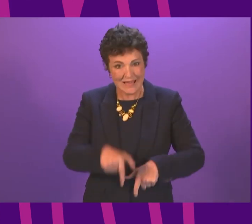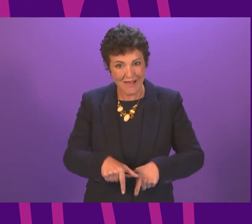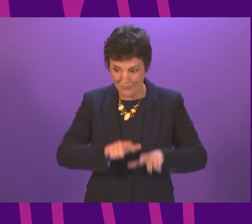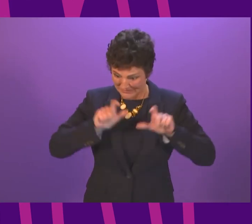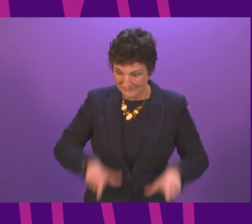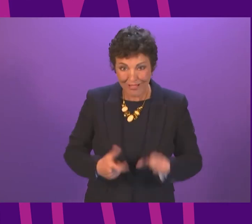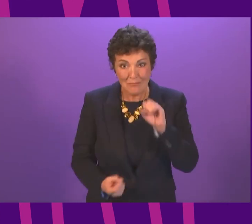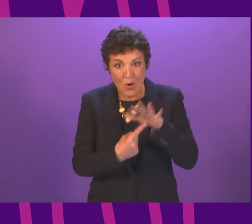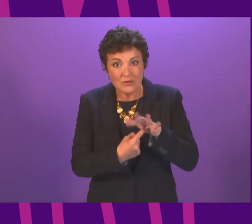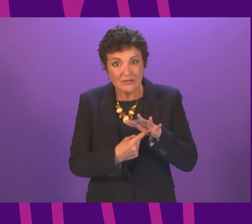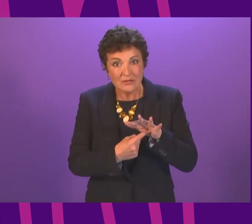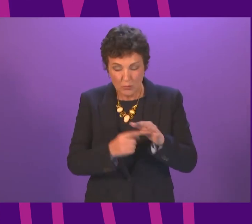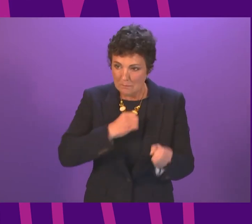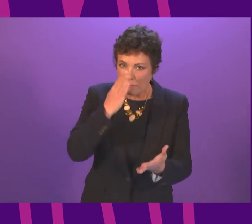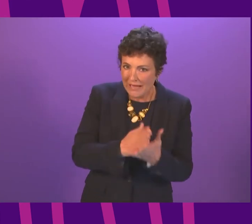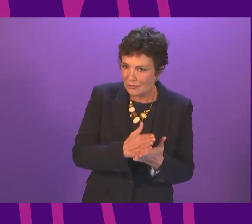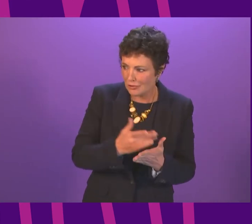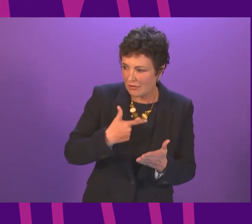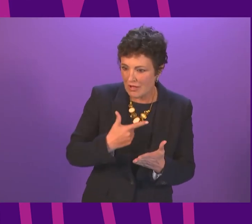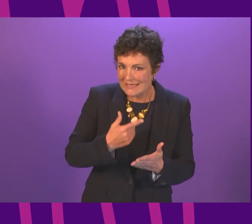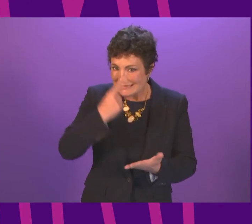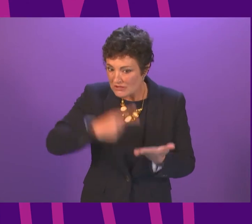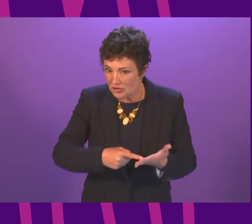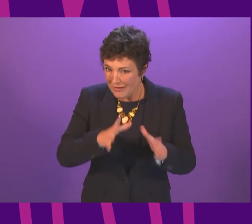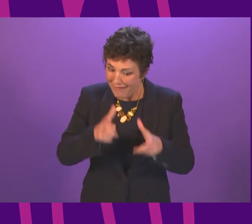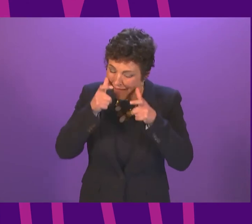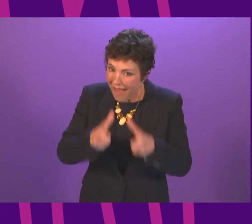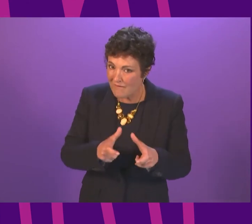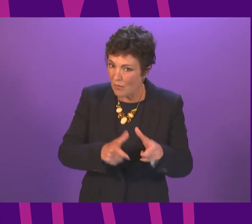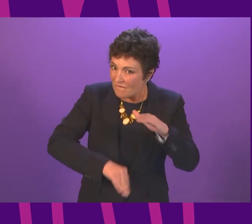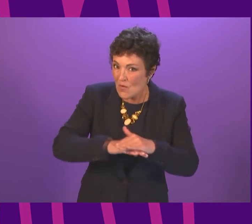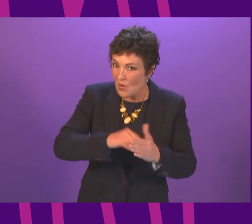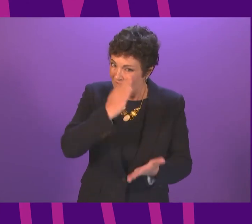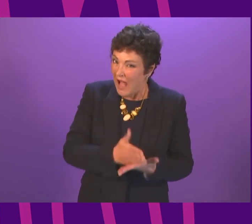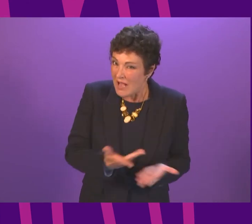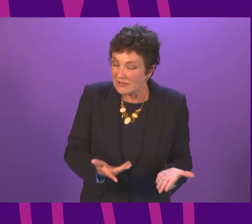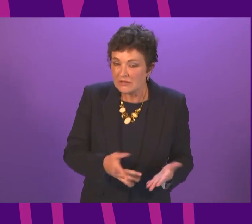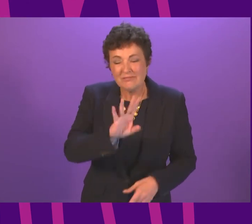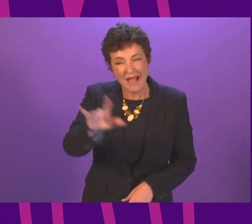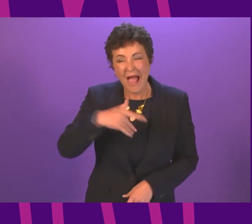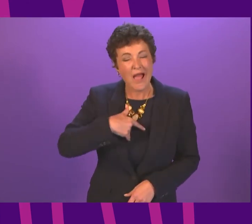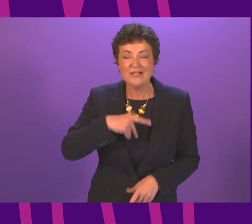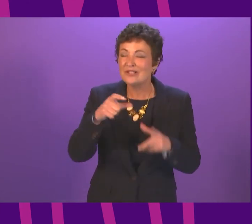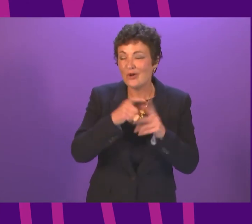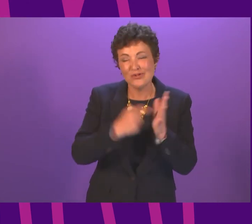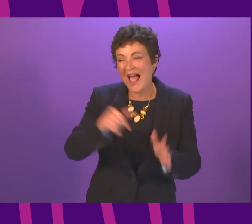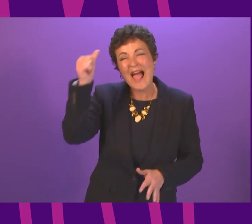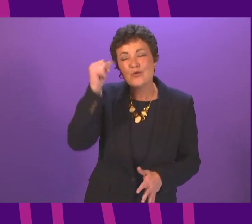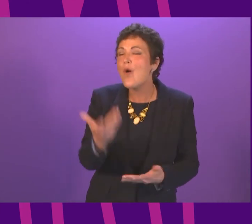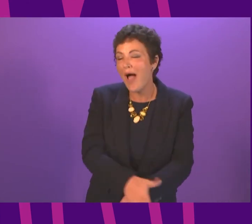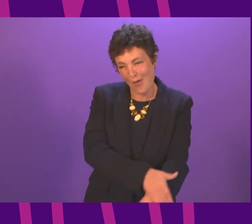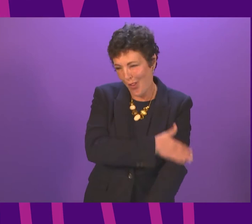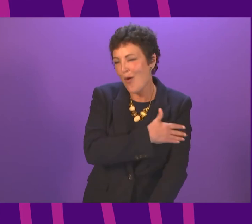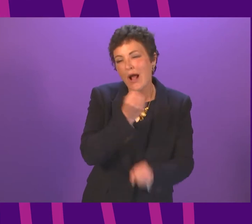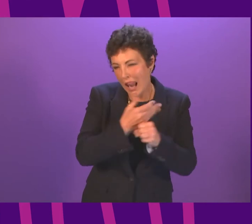remains important that we take those careful decisions. To Douglas Ross, I know how long the city of Glasgow has been under restrictions